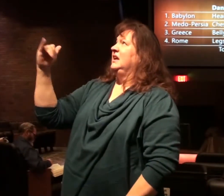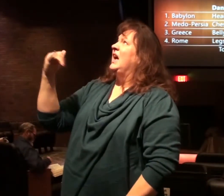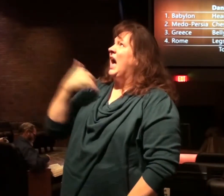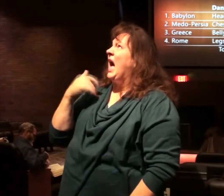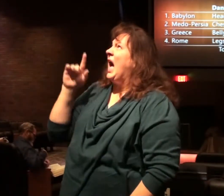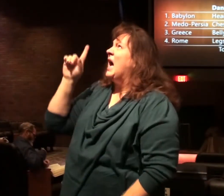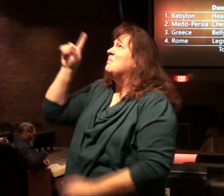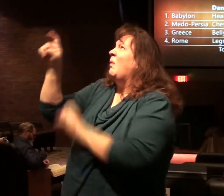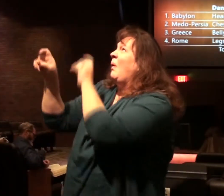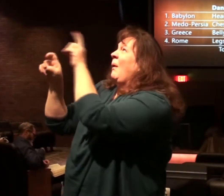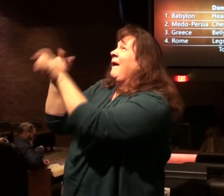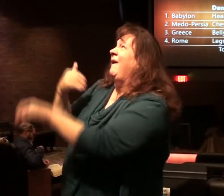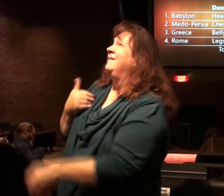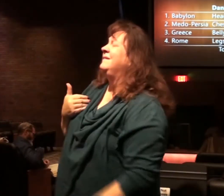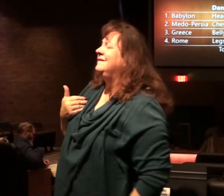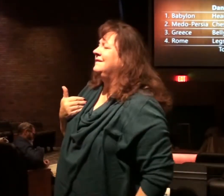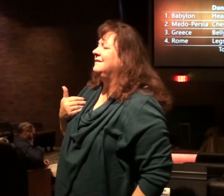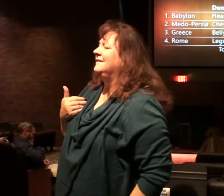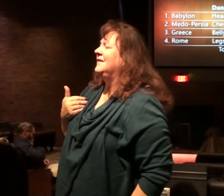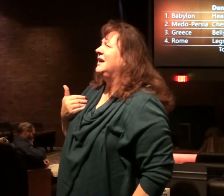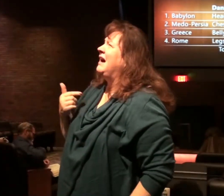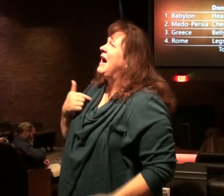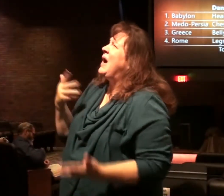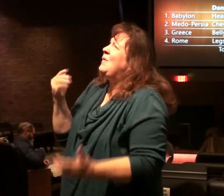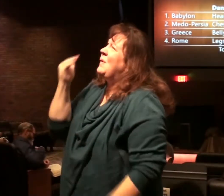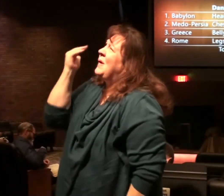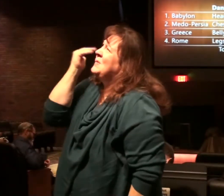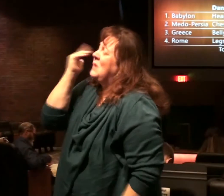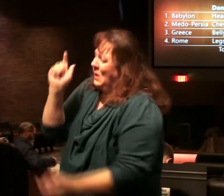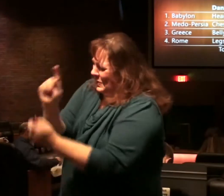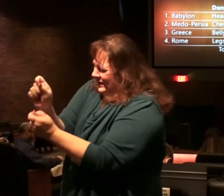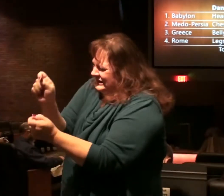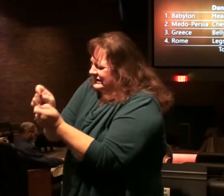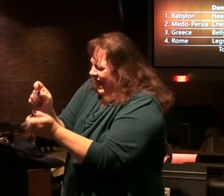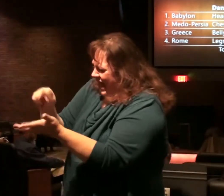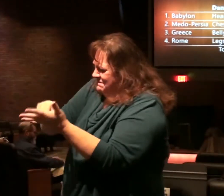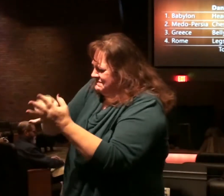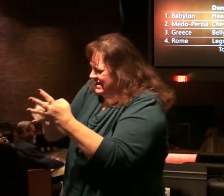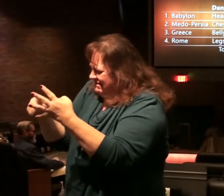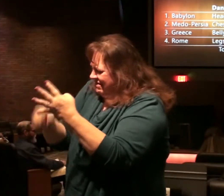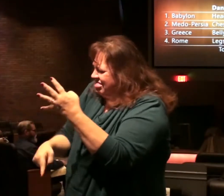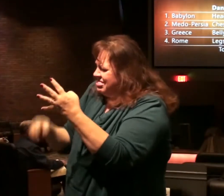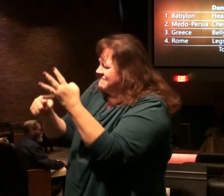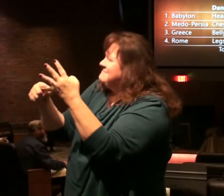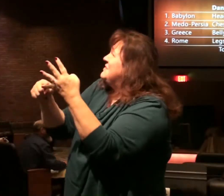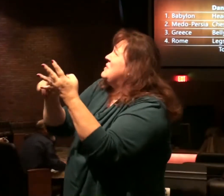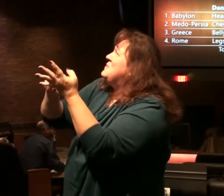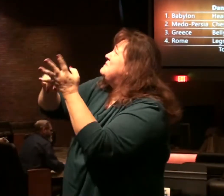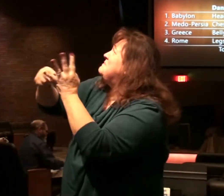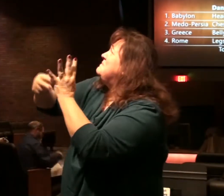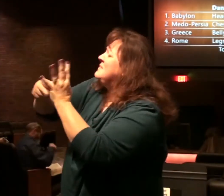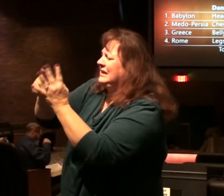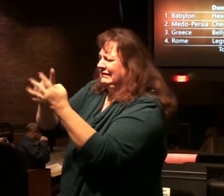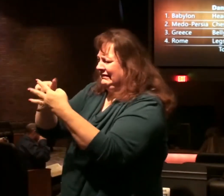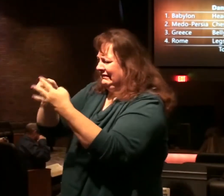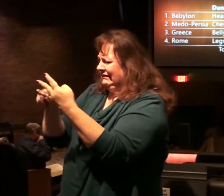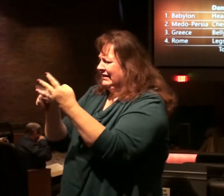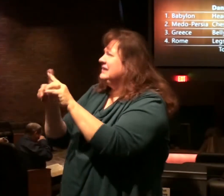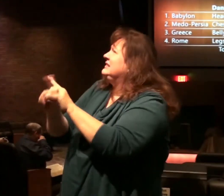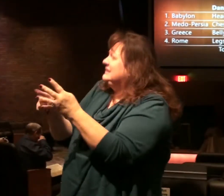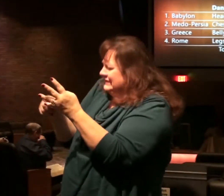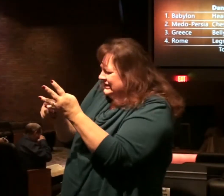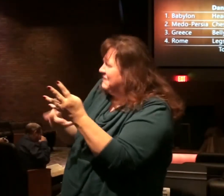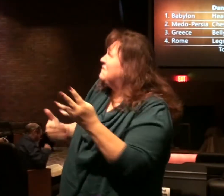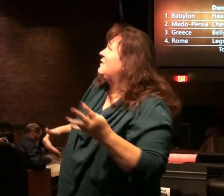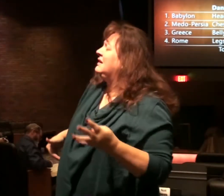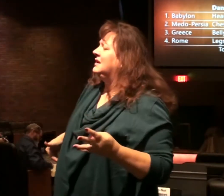questions. Verse 19, I desire to know the exact meaning of the fourth beast, different from all the others and all they did,